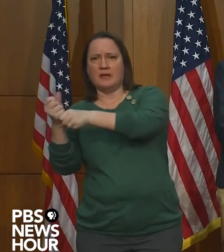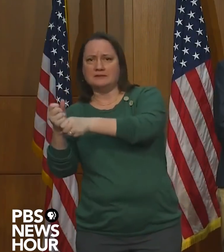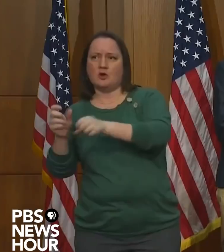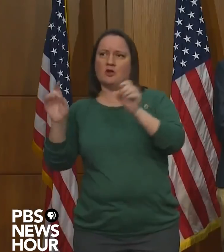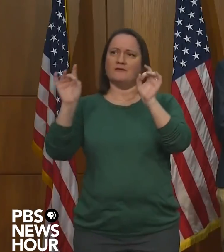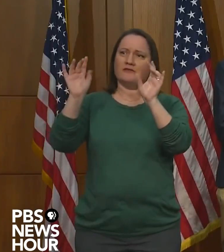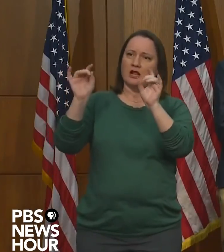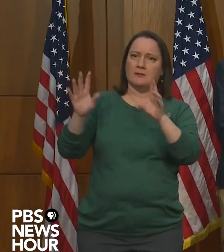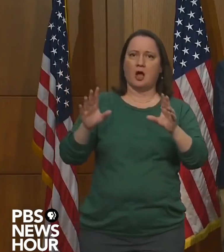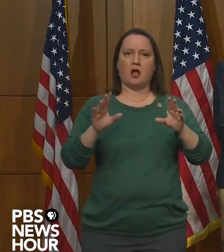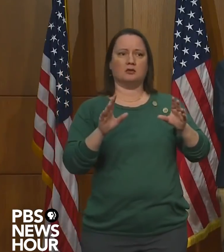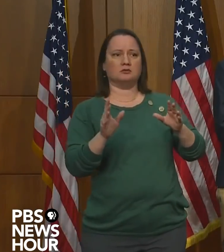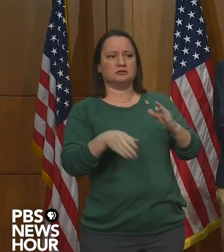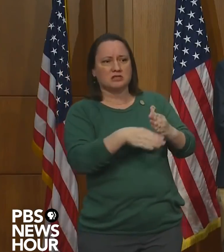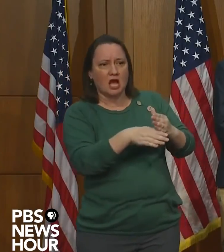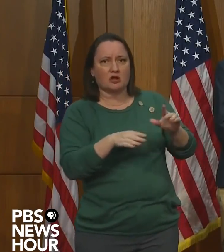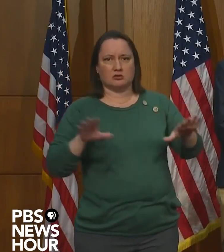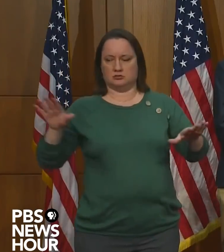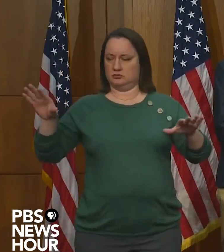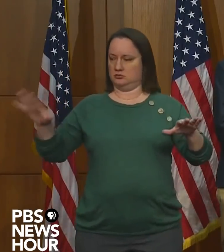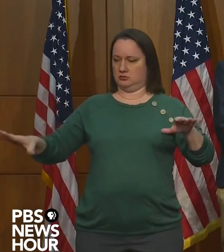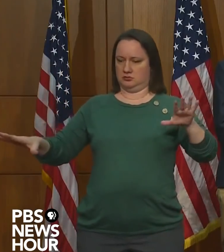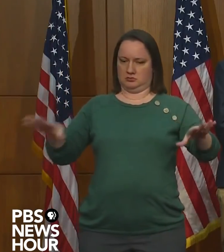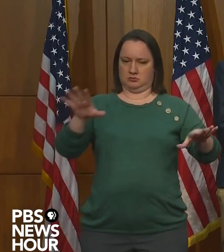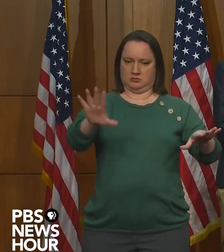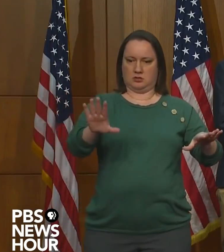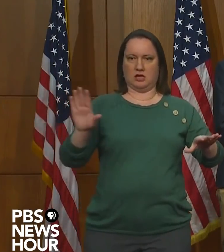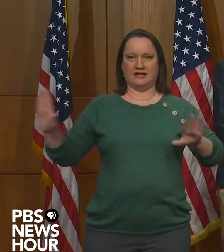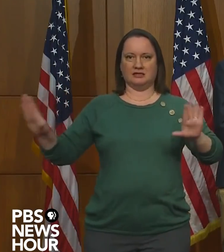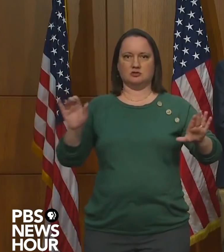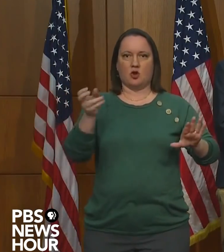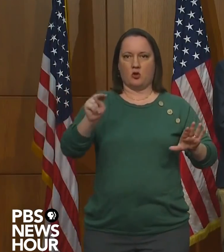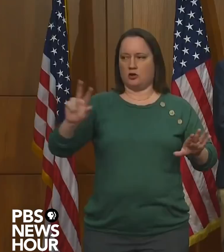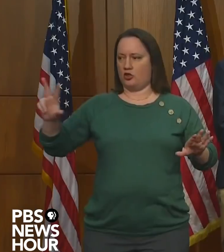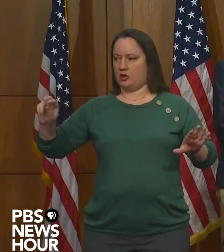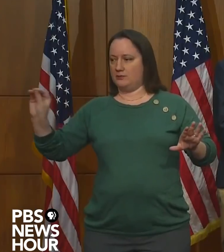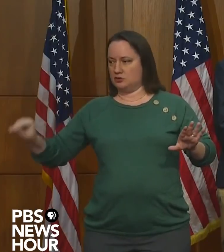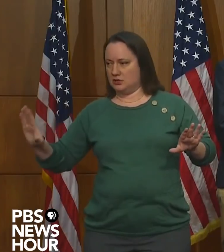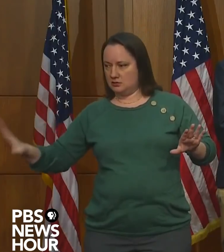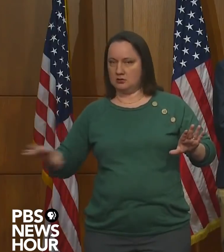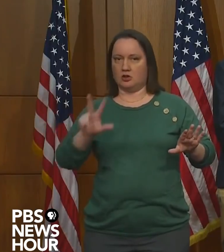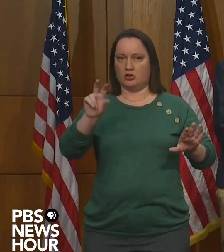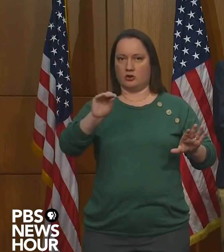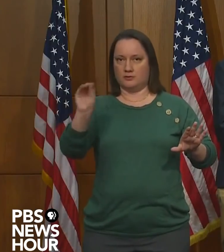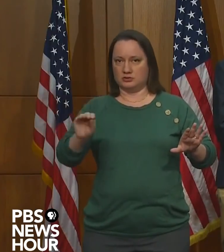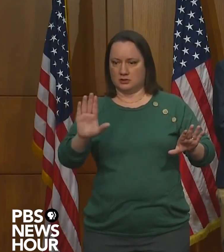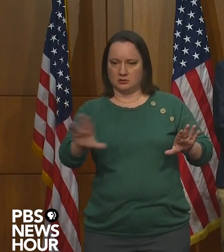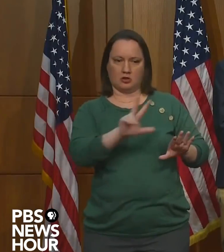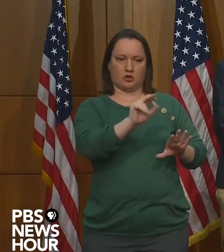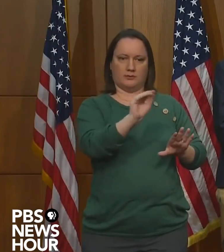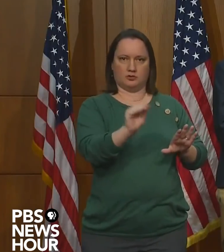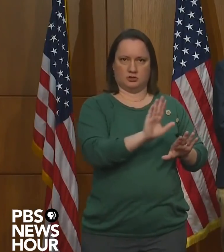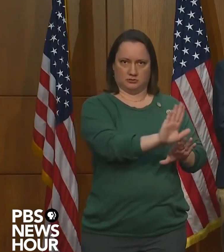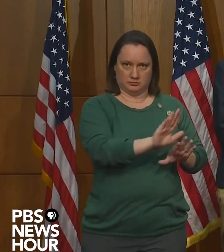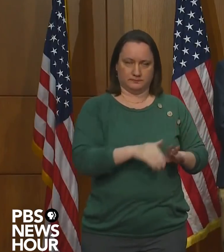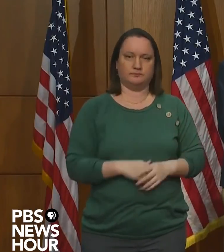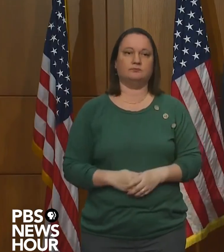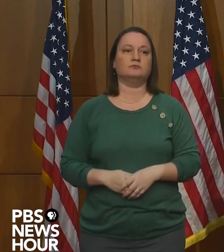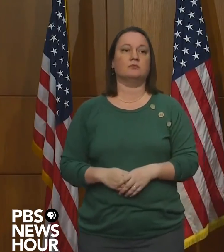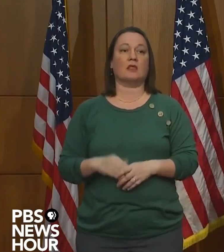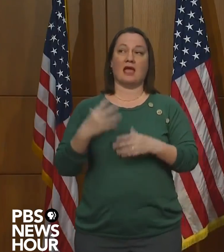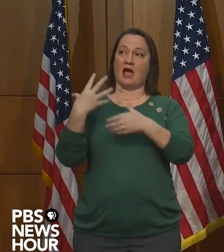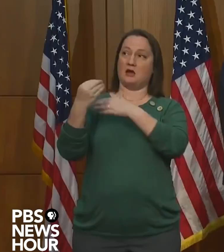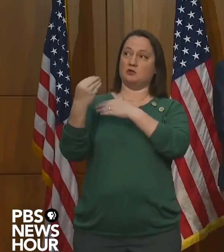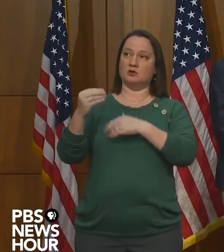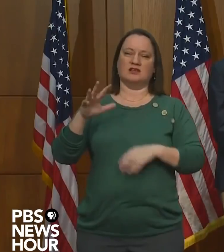soccer field, it's per each room should have its own capacity limit. And you'll know how to structure that. Outdoors, it's